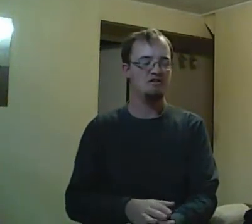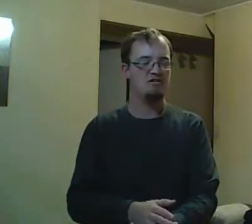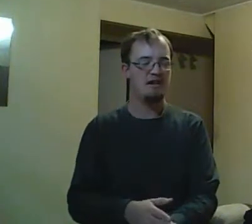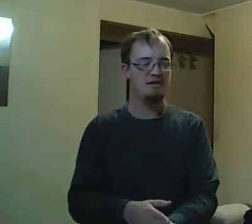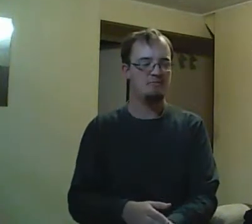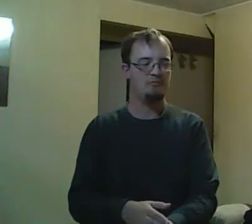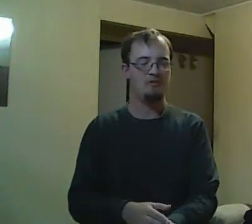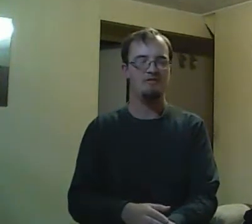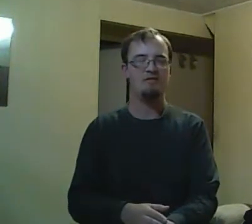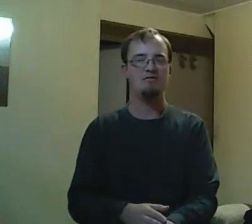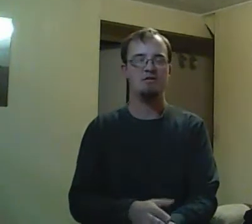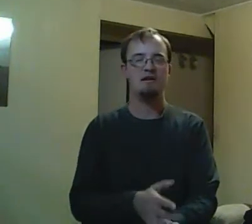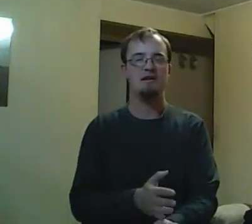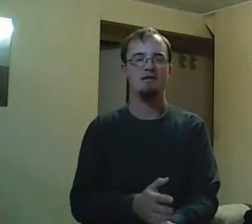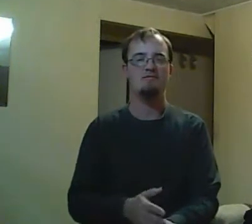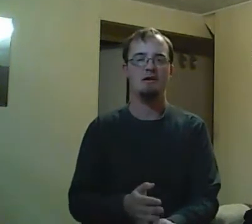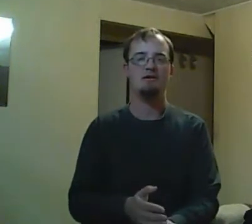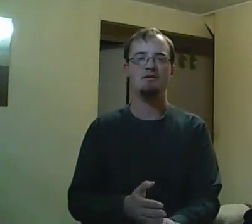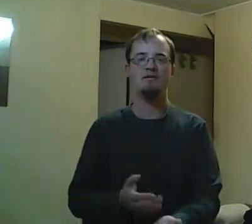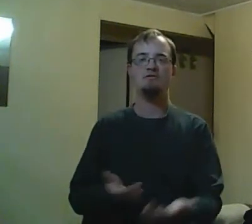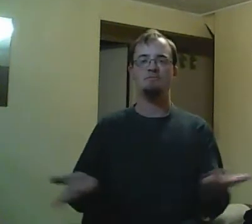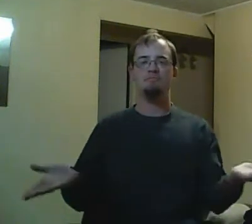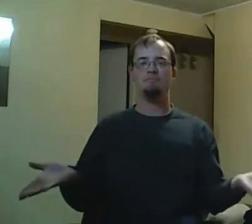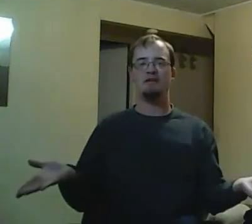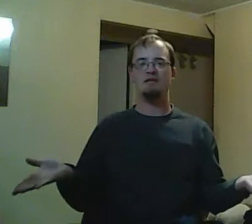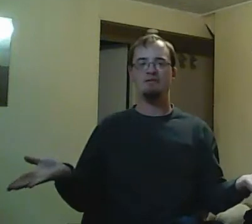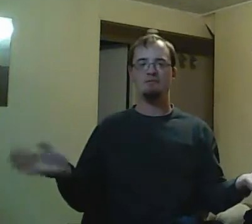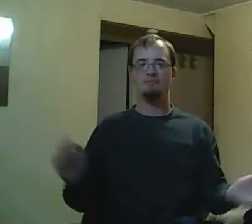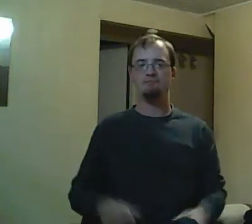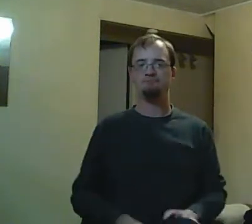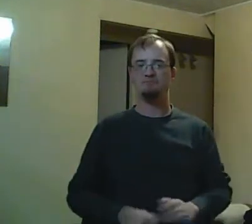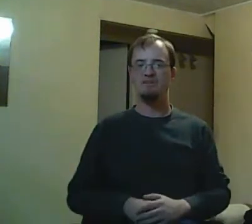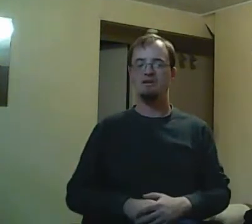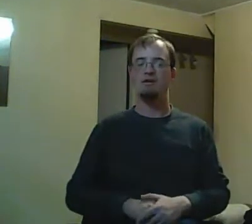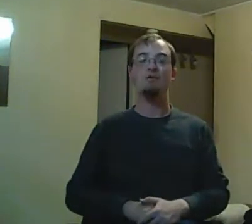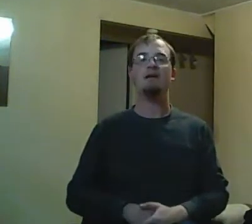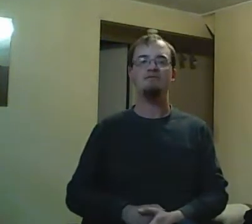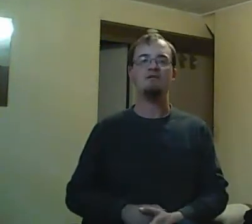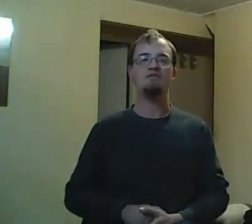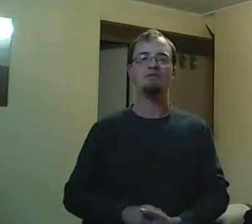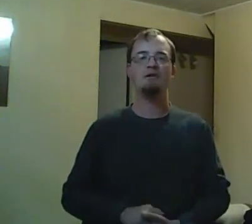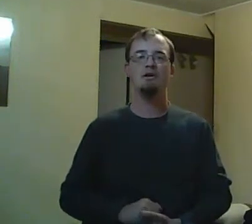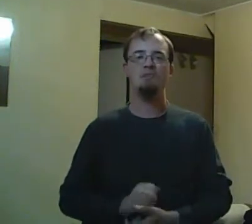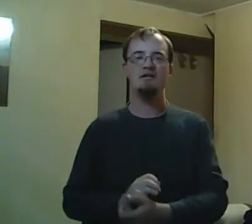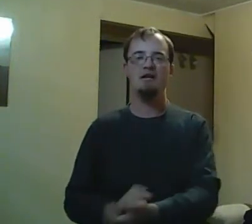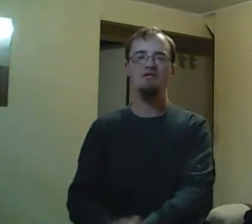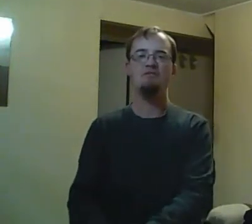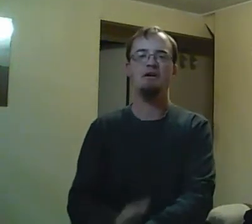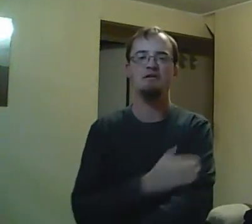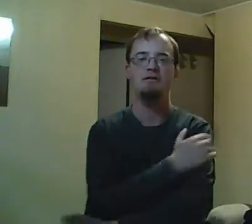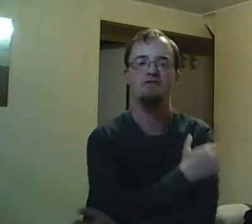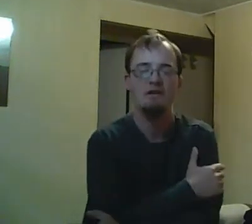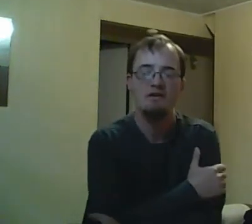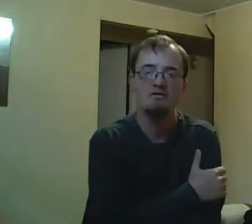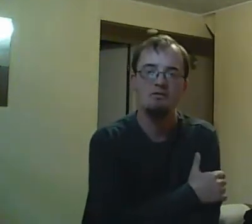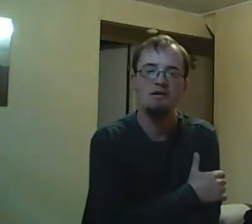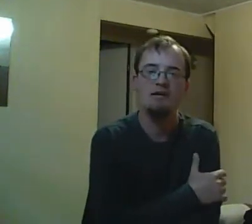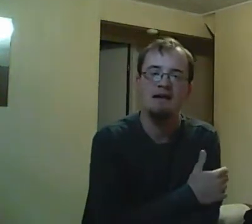he finds Tyler. Tyler basically gives him a jet ski to Brent and Sean goes jet skiing. Unfortunately, Sean has an